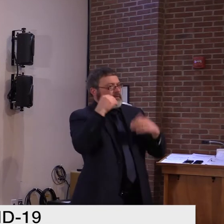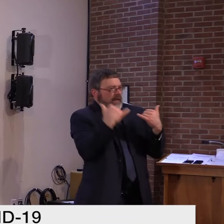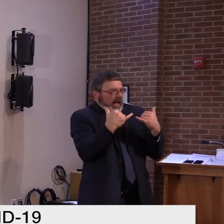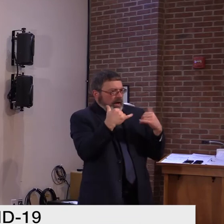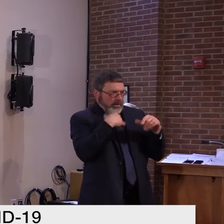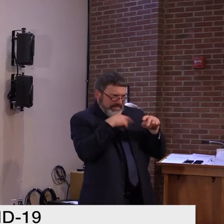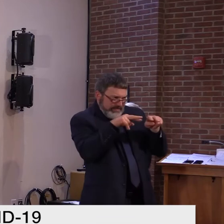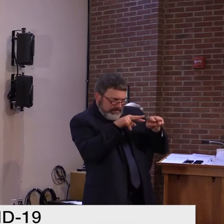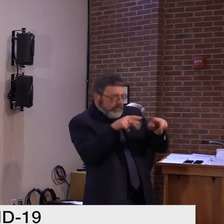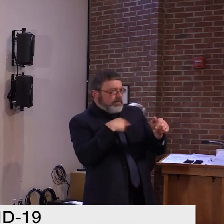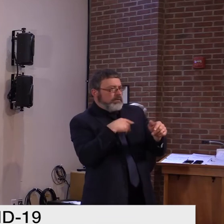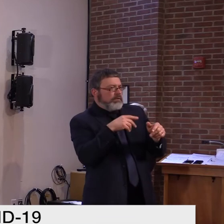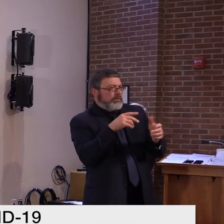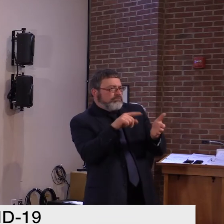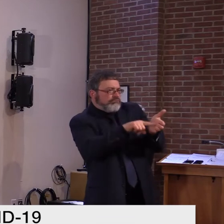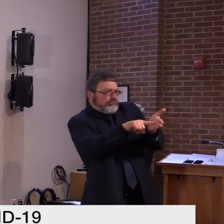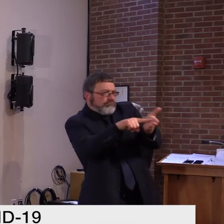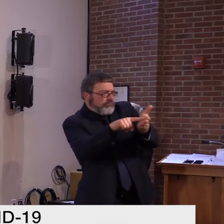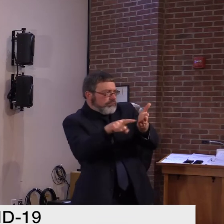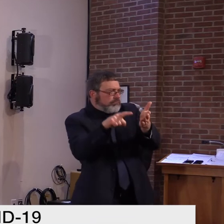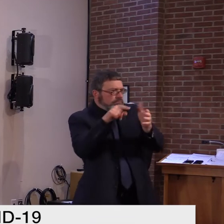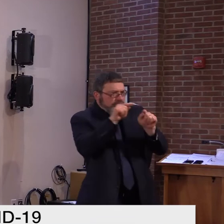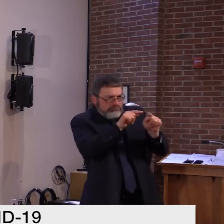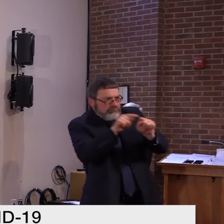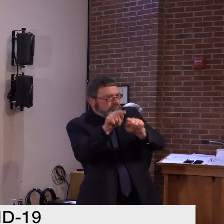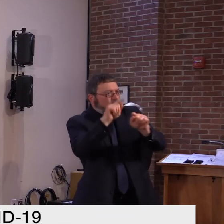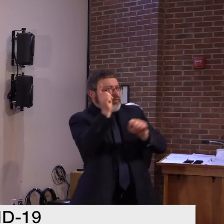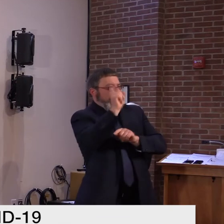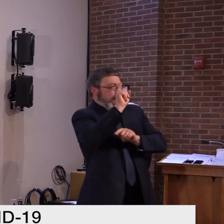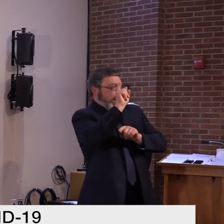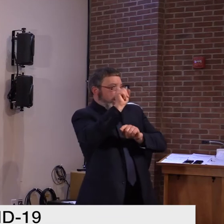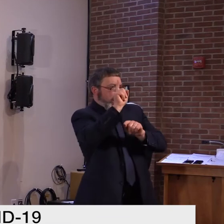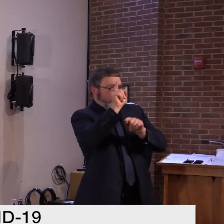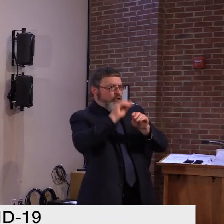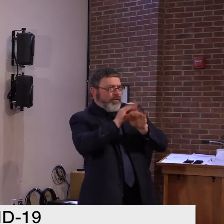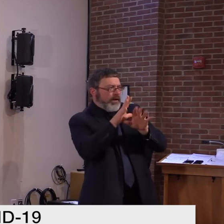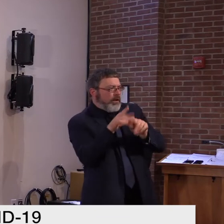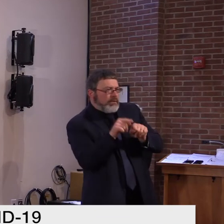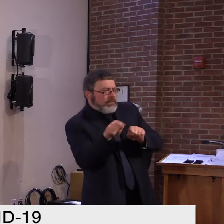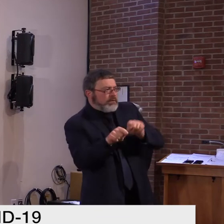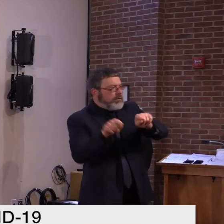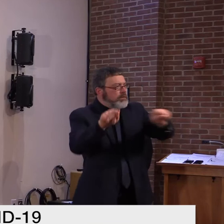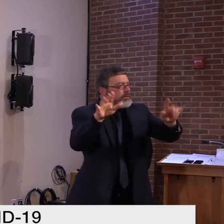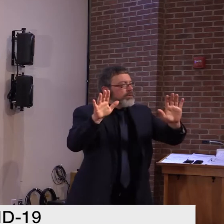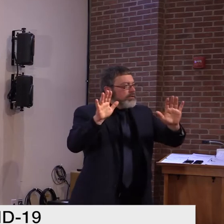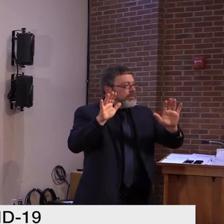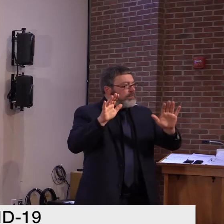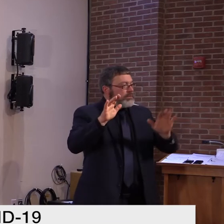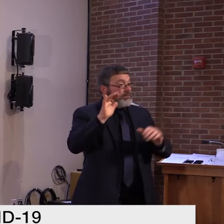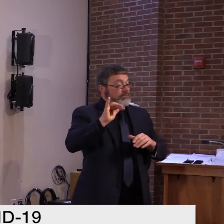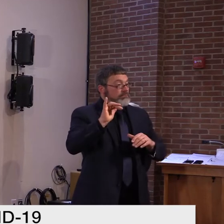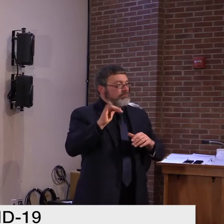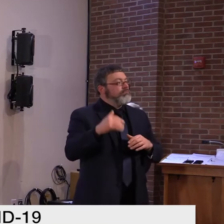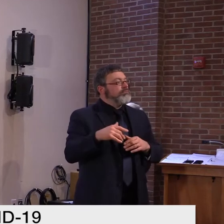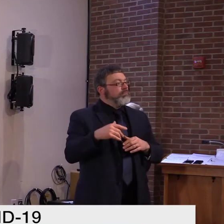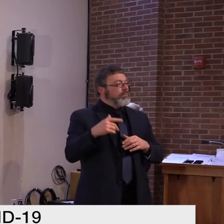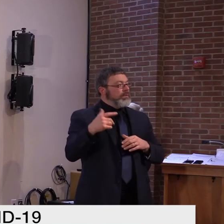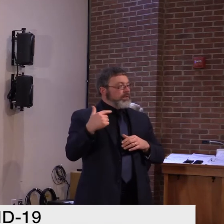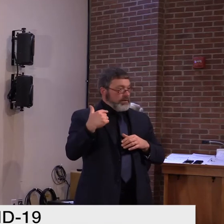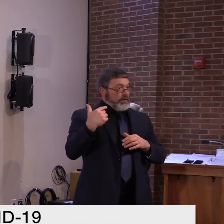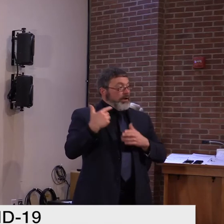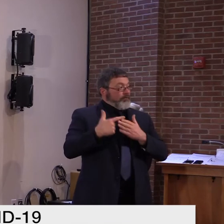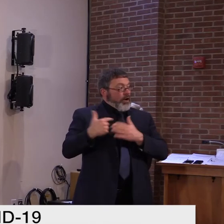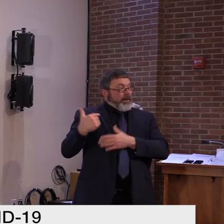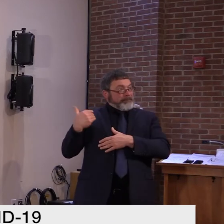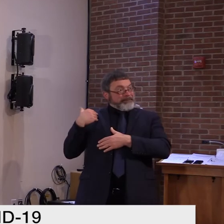will be if we just sat back and said, numbers aren't going so well, but, you know, the whole country's not doing so well, so we're just going to have to go along